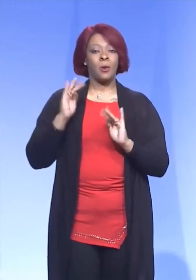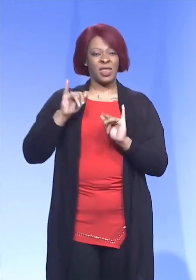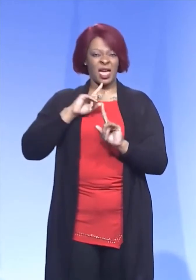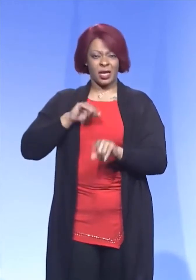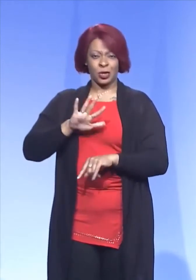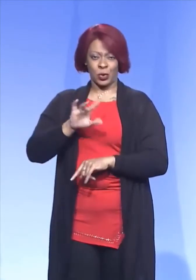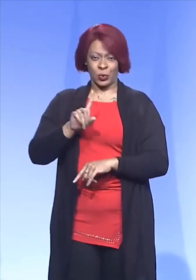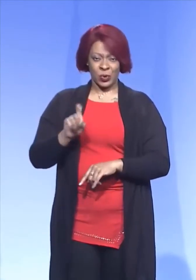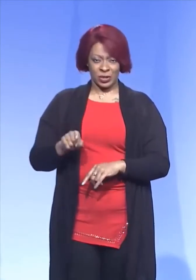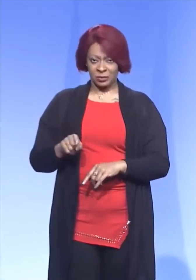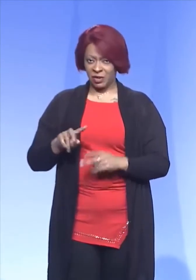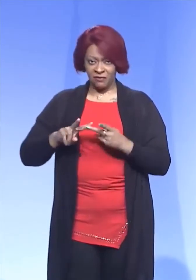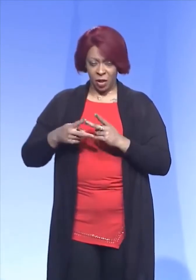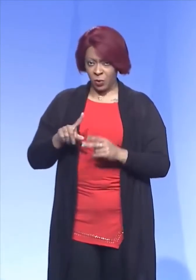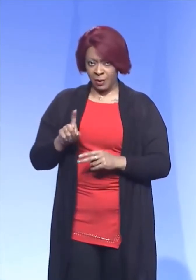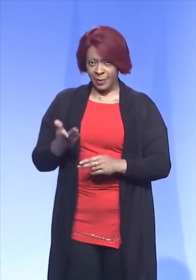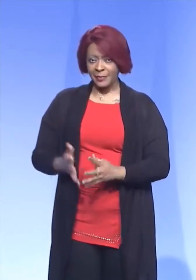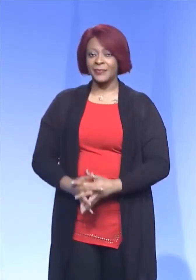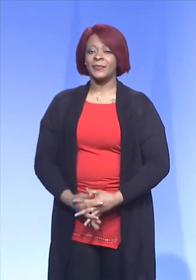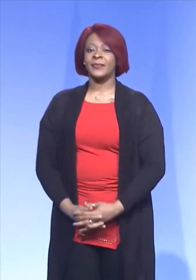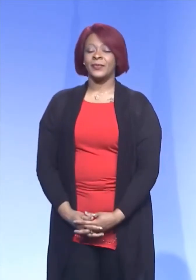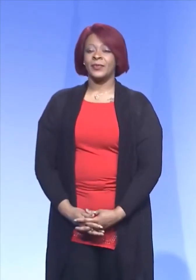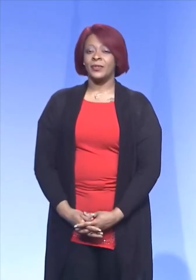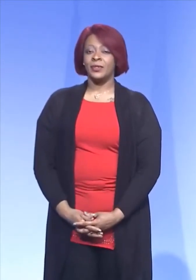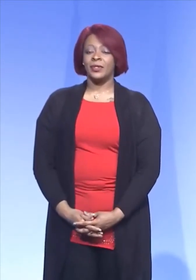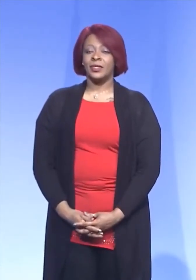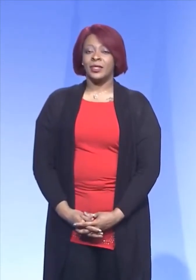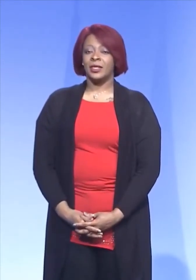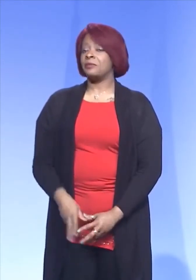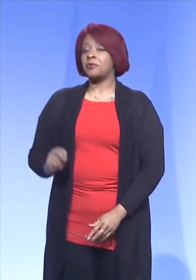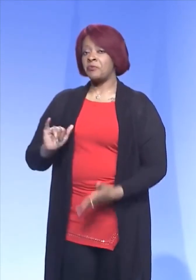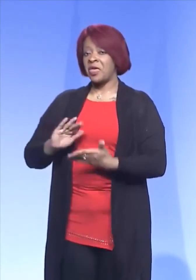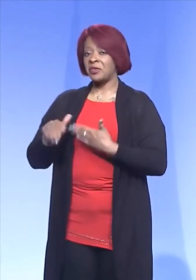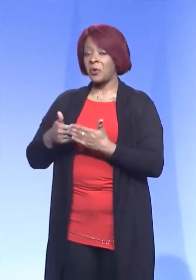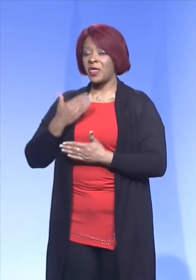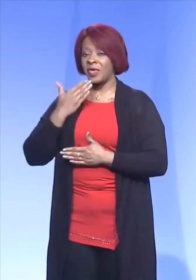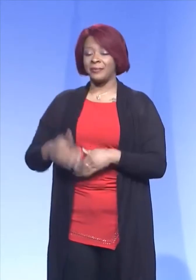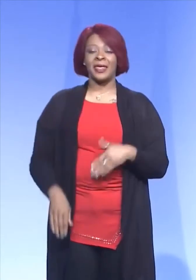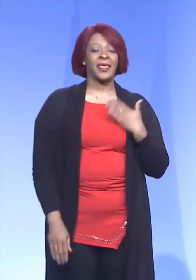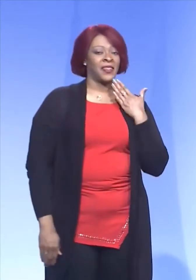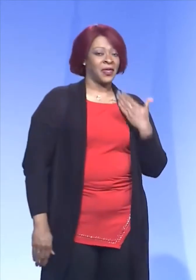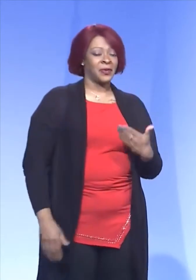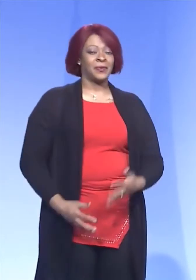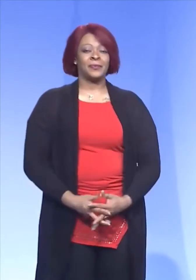answers your question. Is there a follow-up question? No, that's all. Thank you. Thank you.